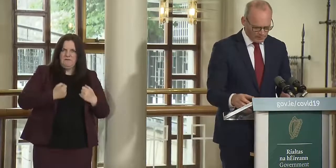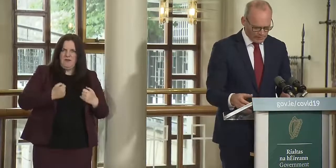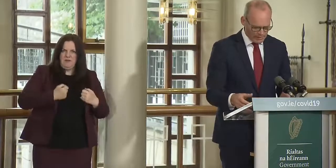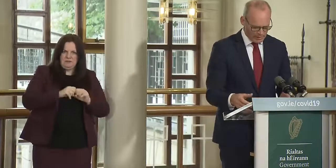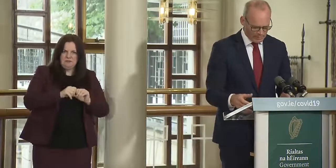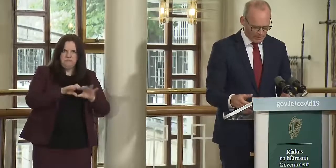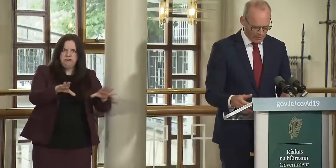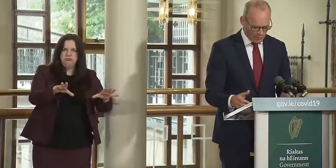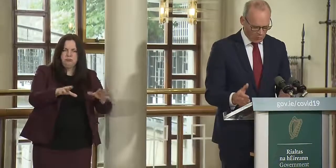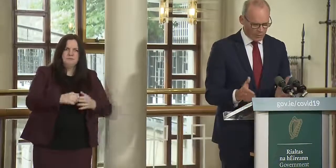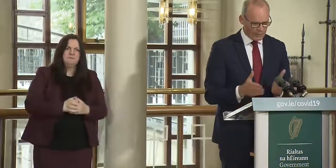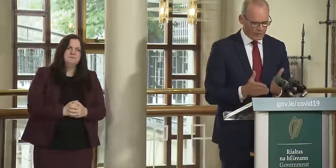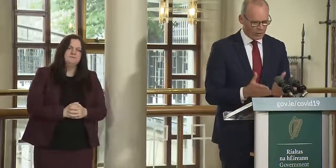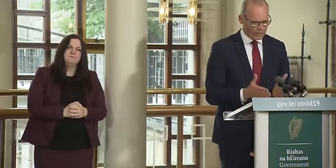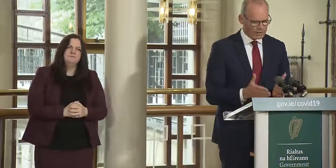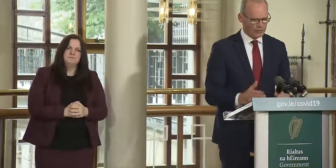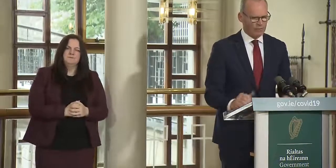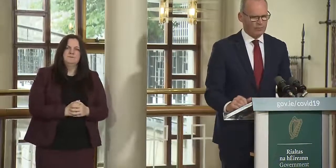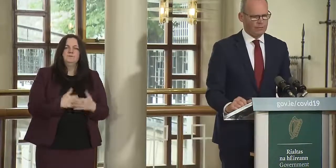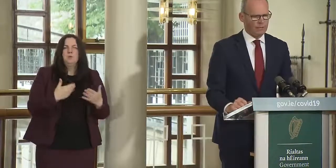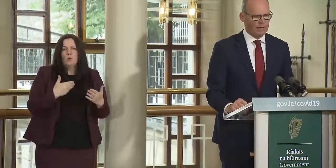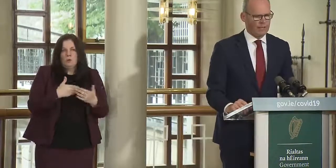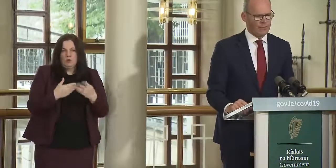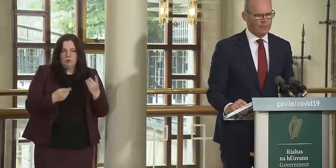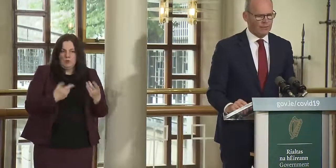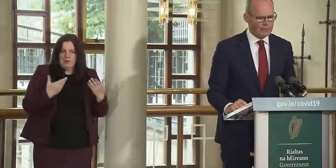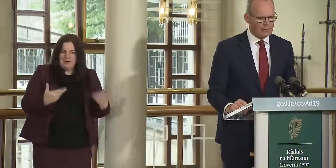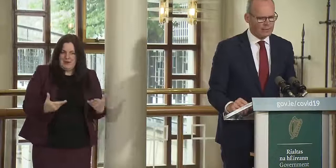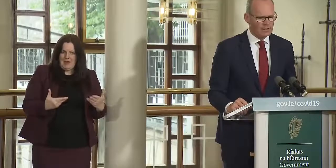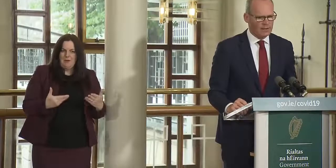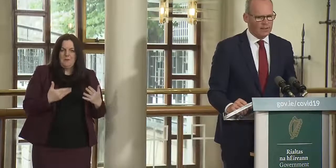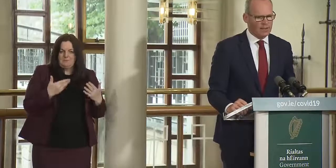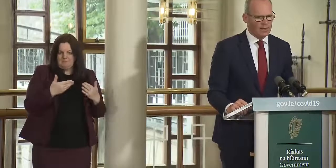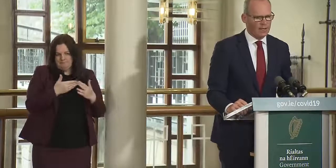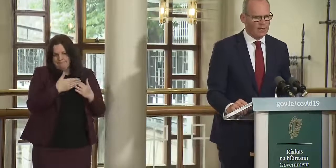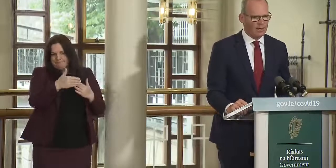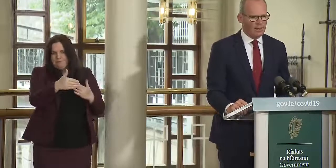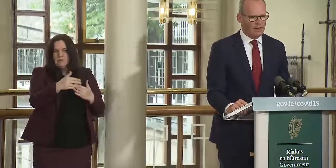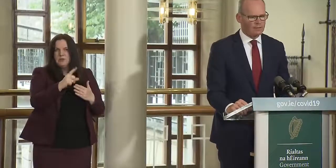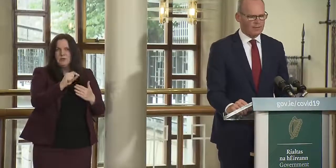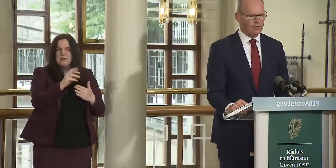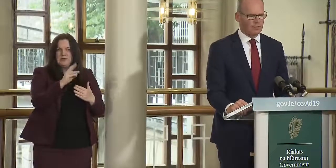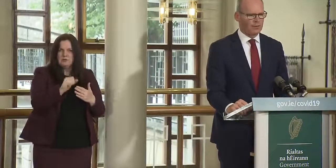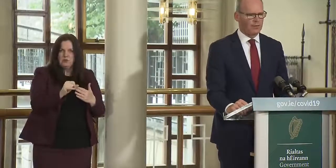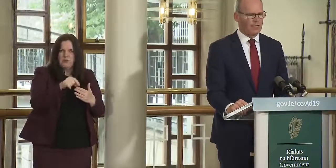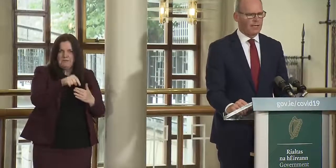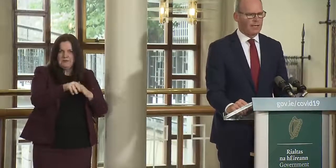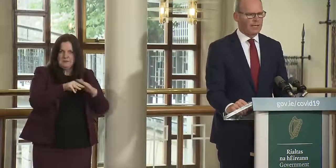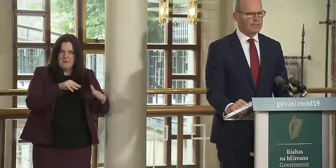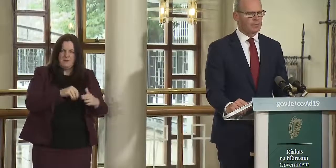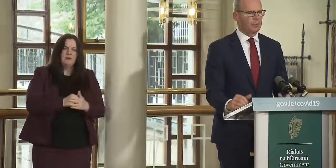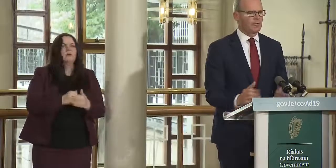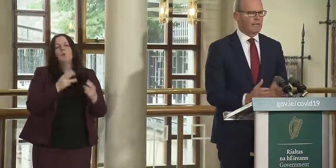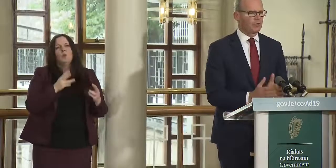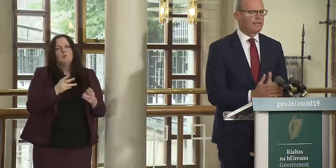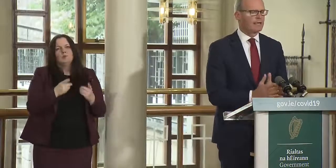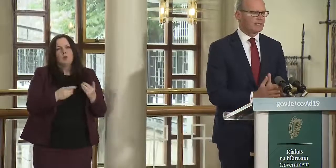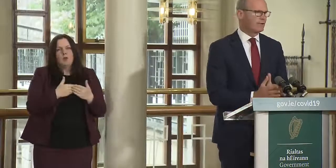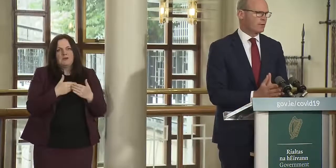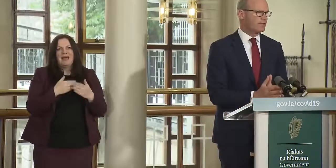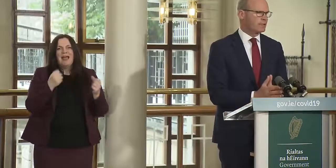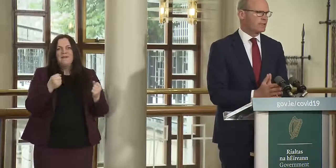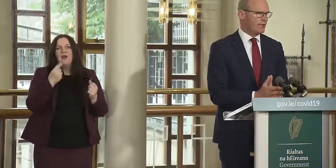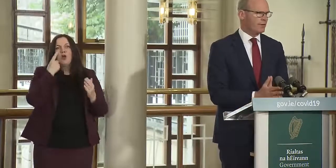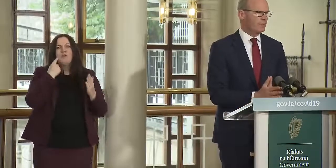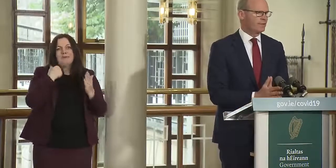um what we are going to do between now and the 20th uh of this month uh is to put a green